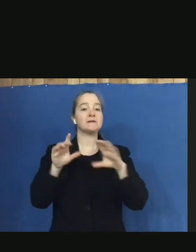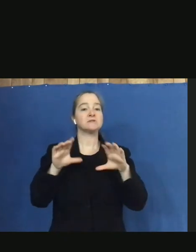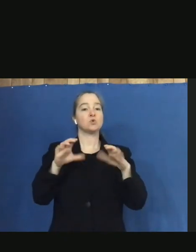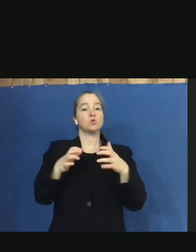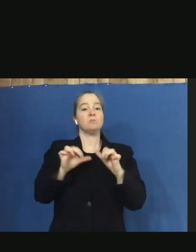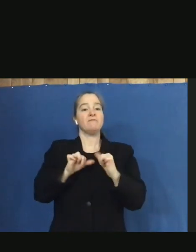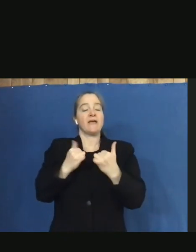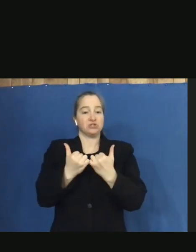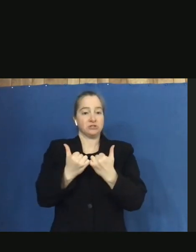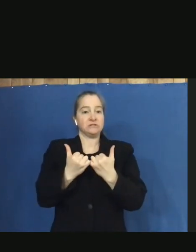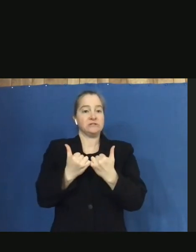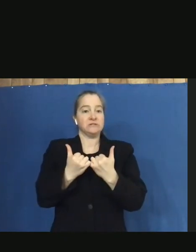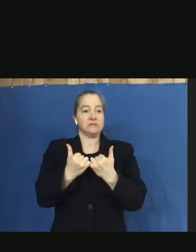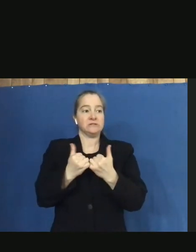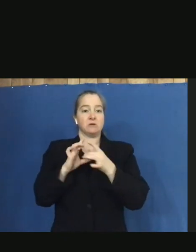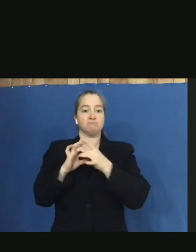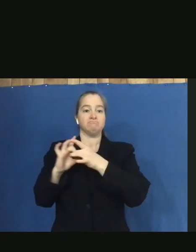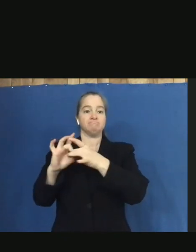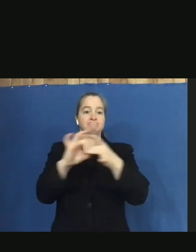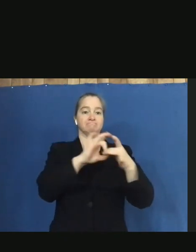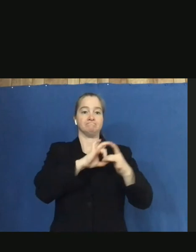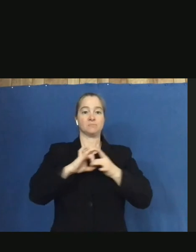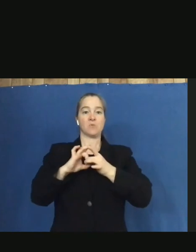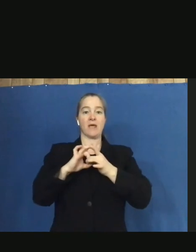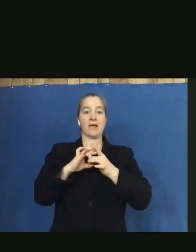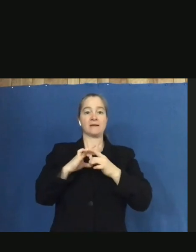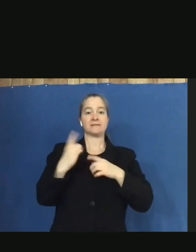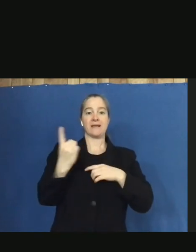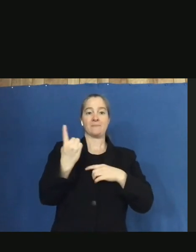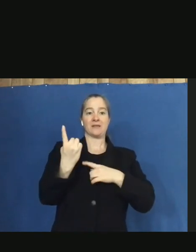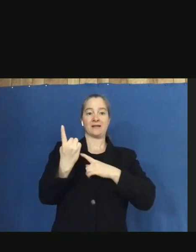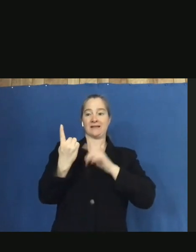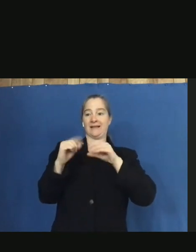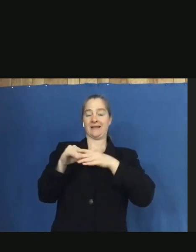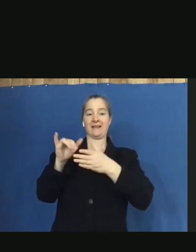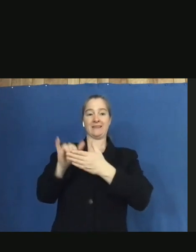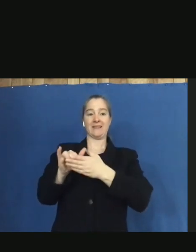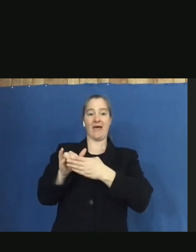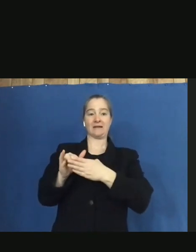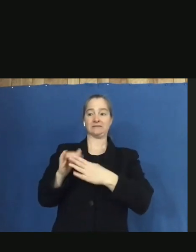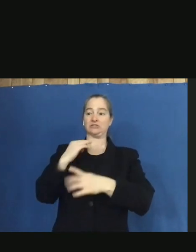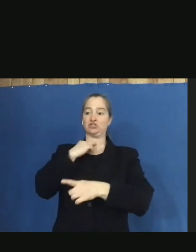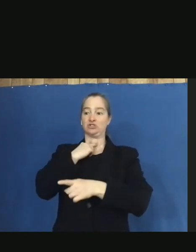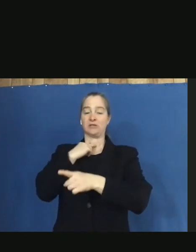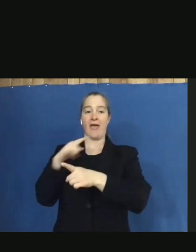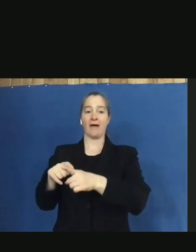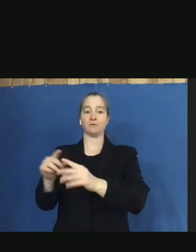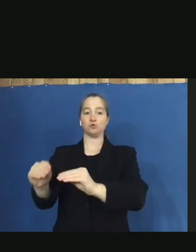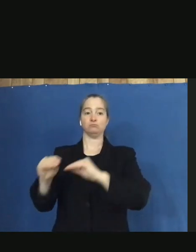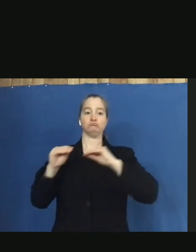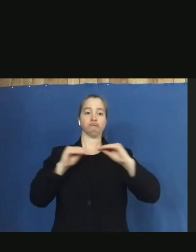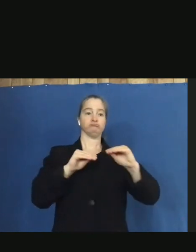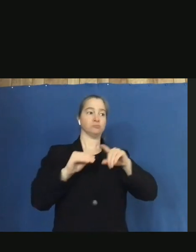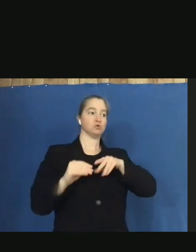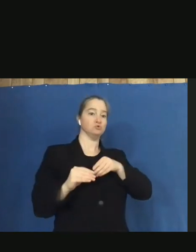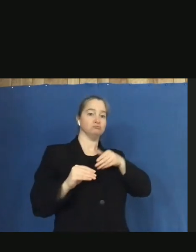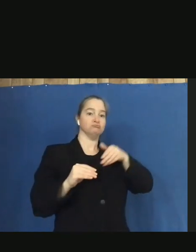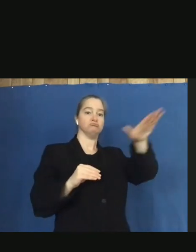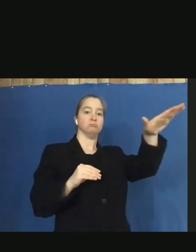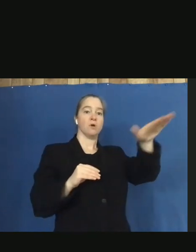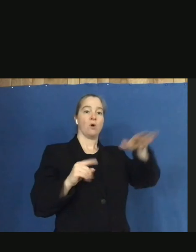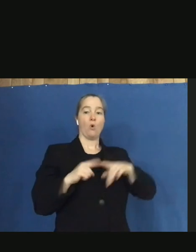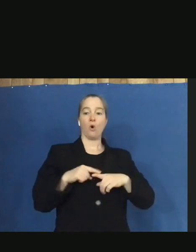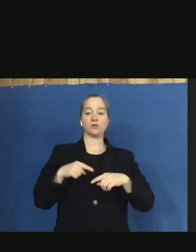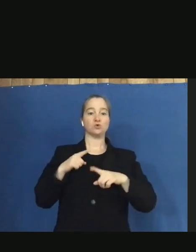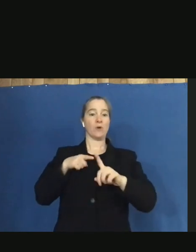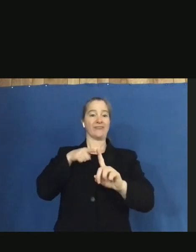be able to either get something that's, you know, a commodity that's in that trap queue out of there to be able to get it on the road or to be able to reroute it.